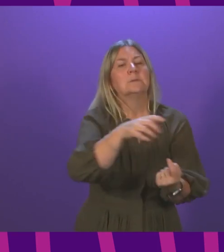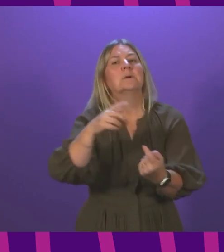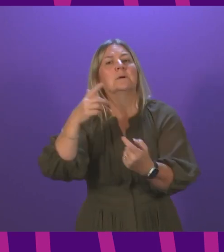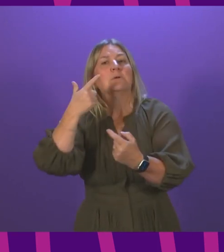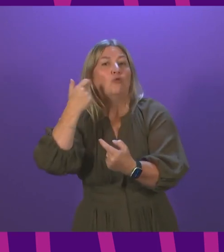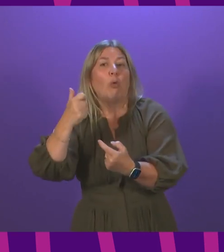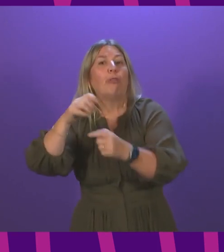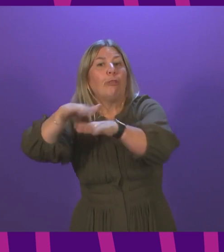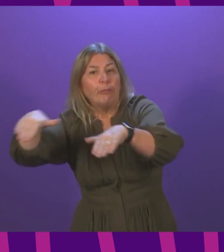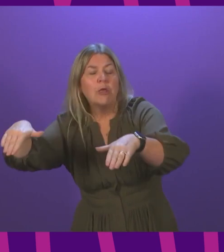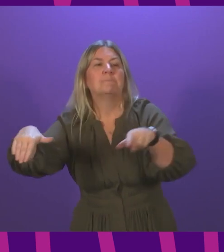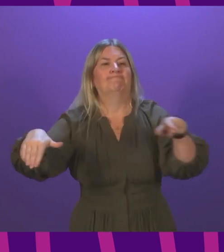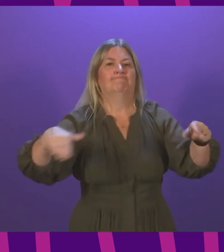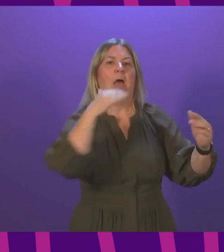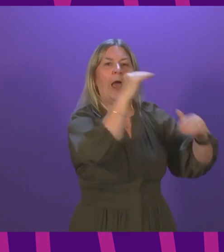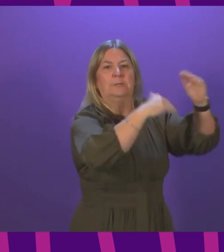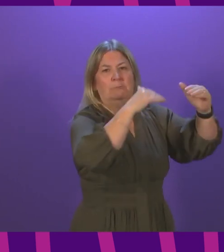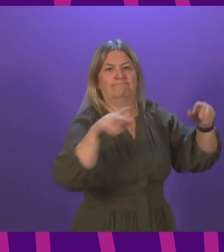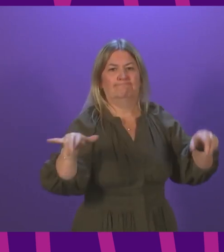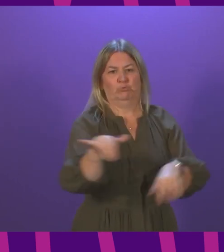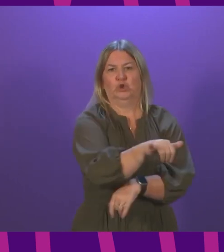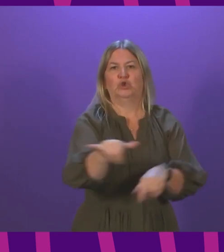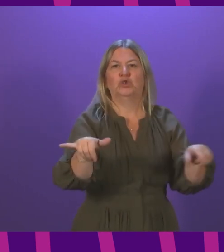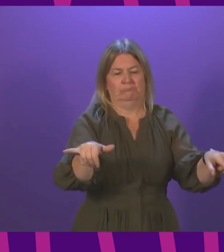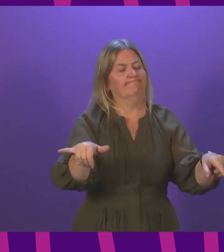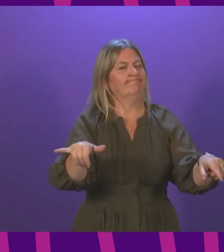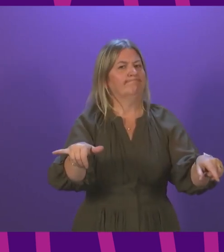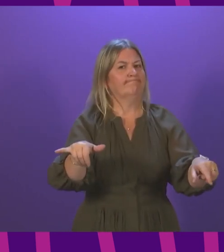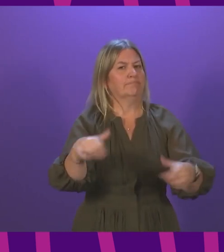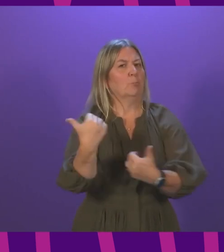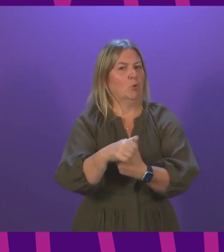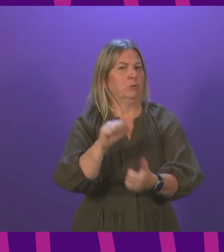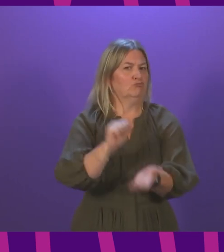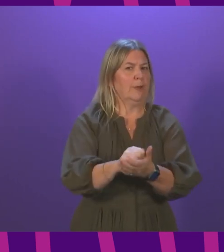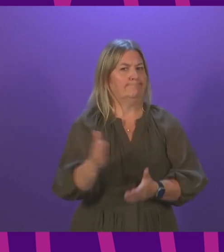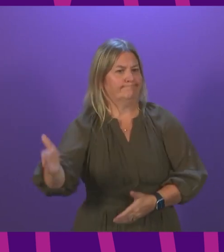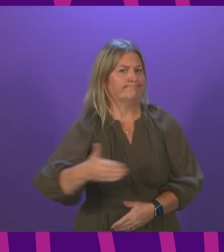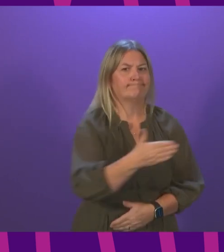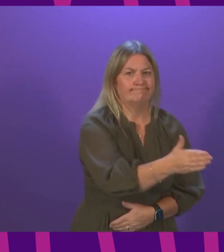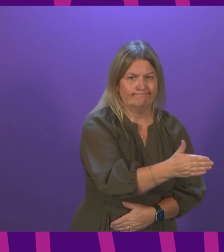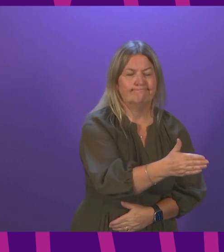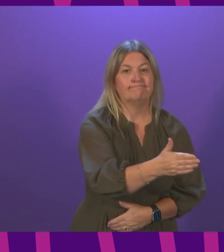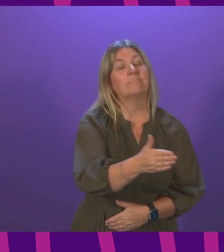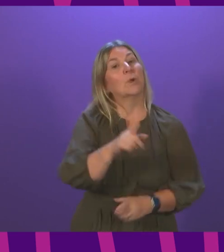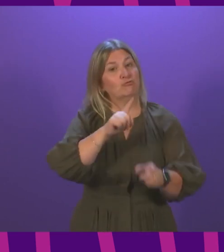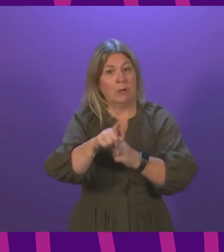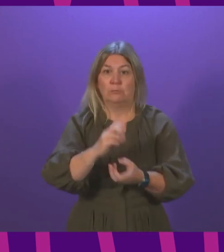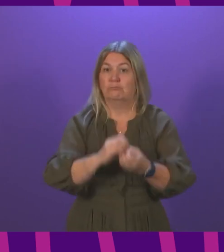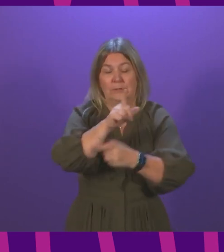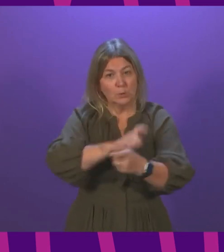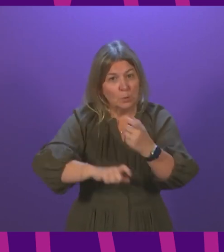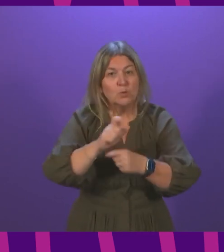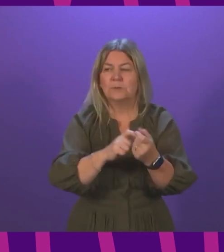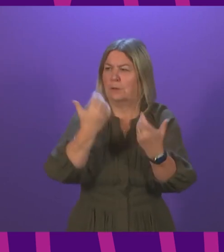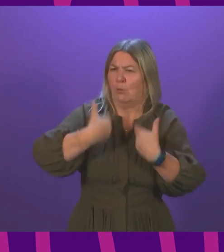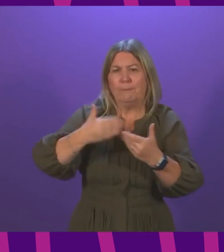The Government is already taking a range of actions to further develop community wellbeing services for children